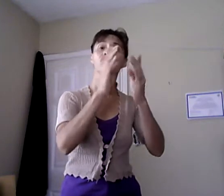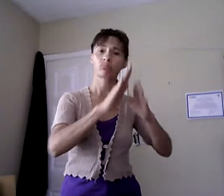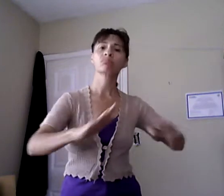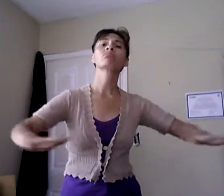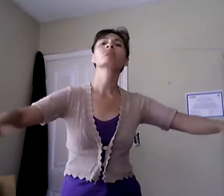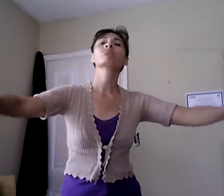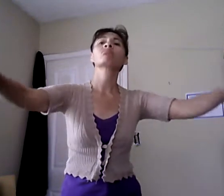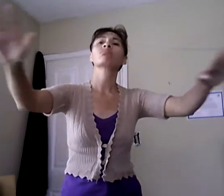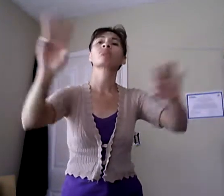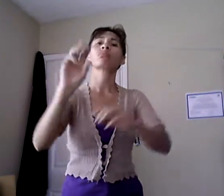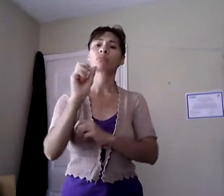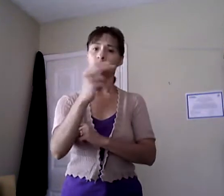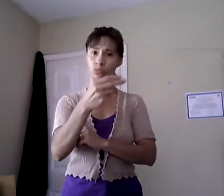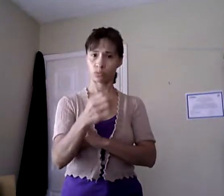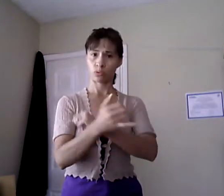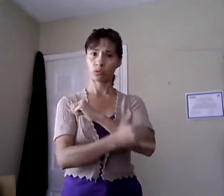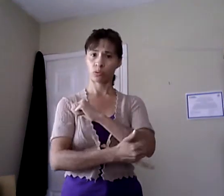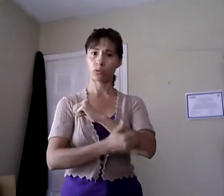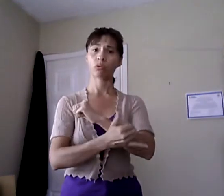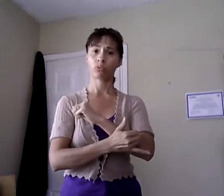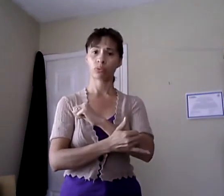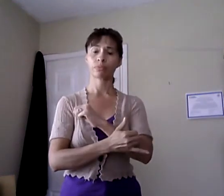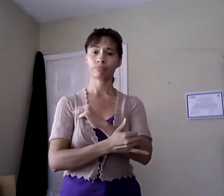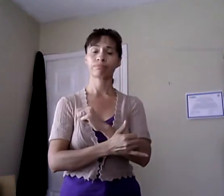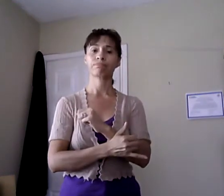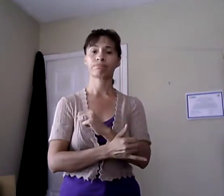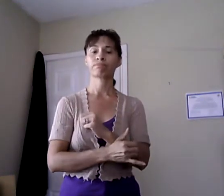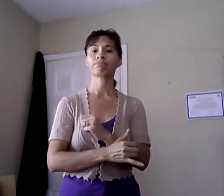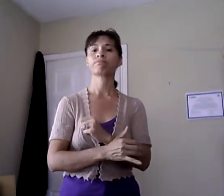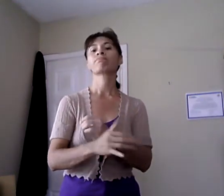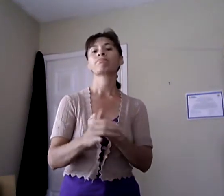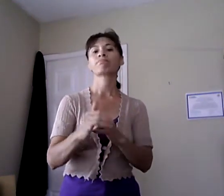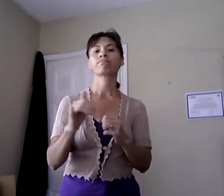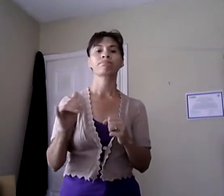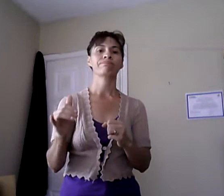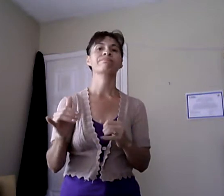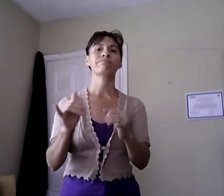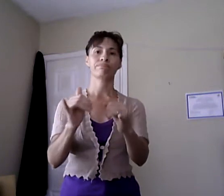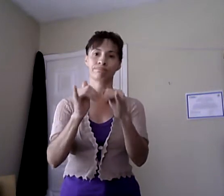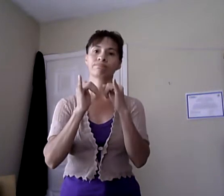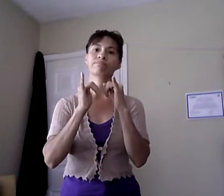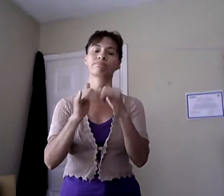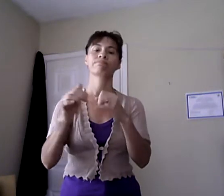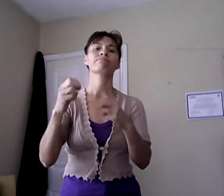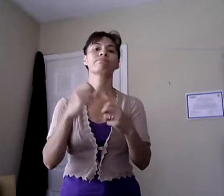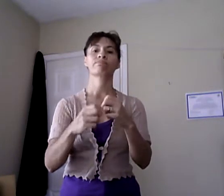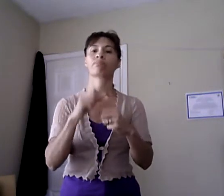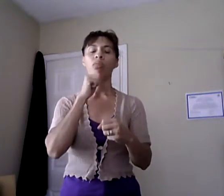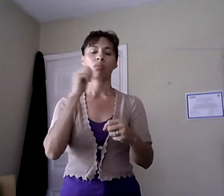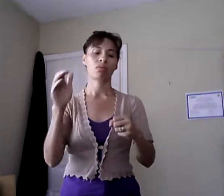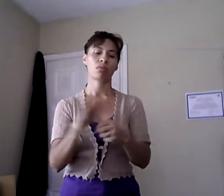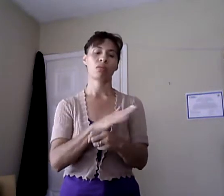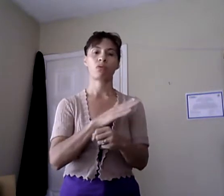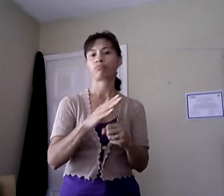Washoe County School District lacks fully qualified interpreters. But obtaining high-level qualification